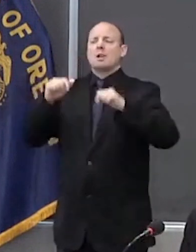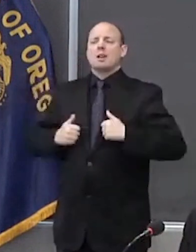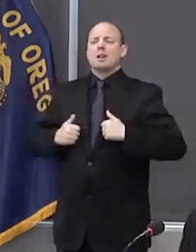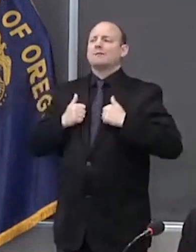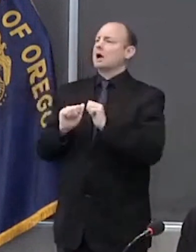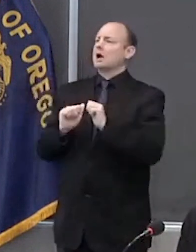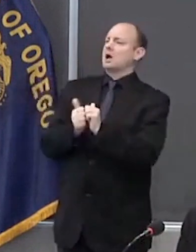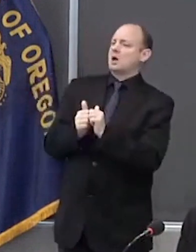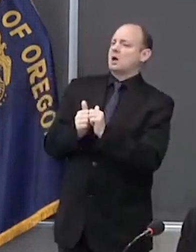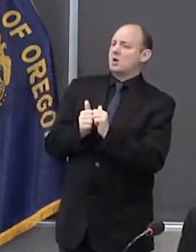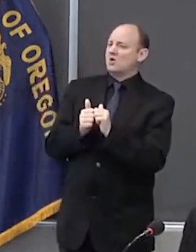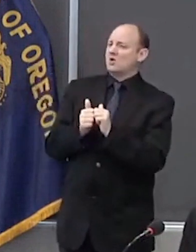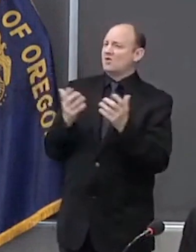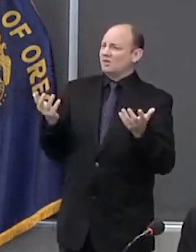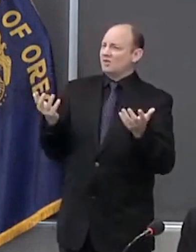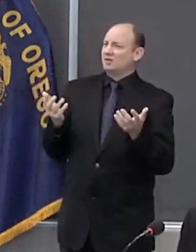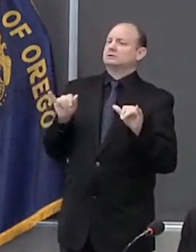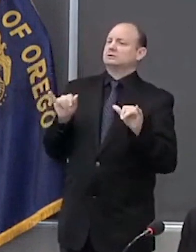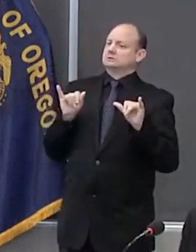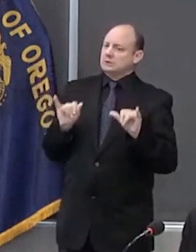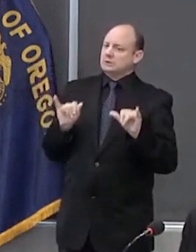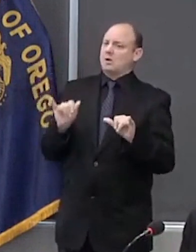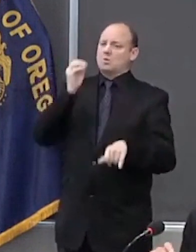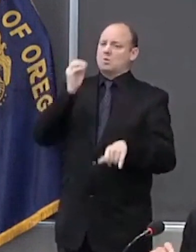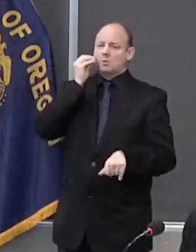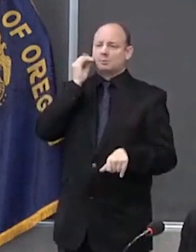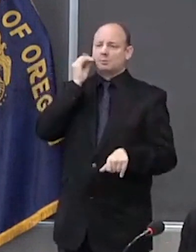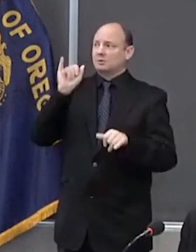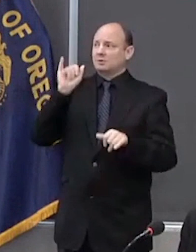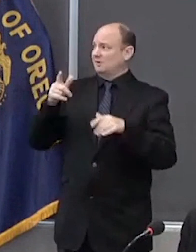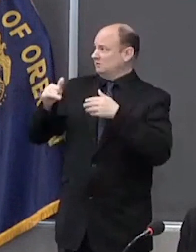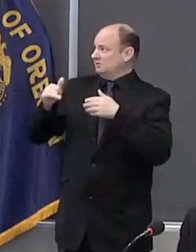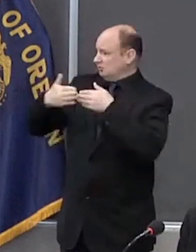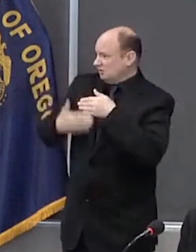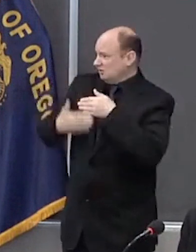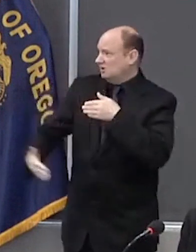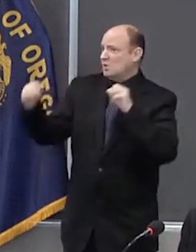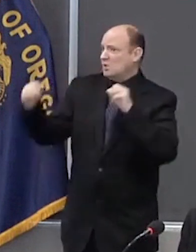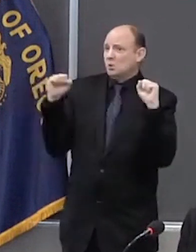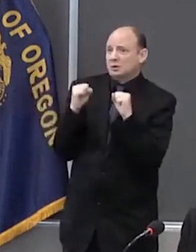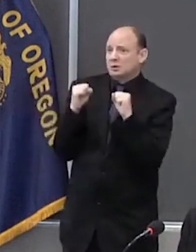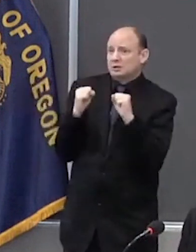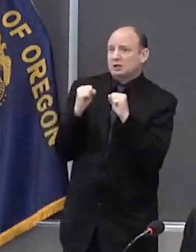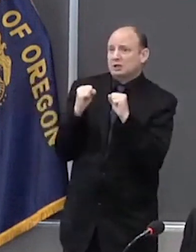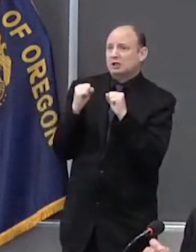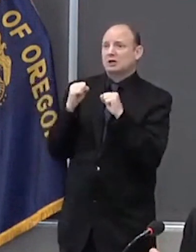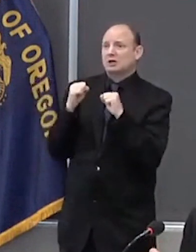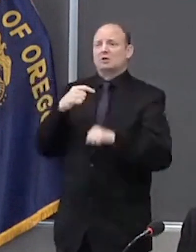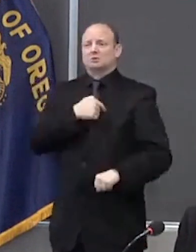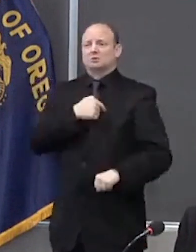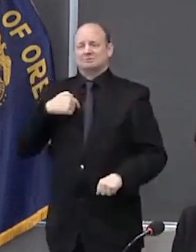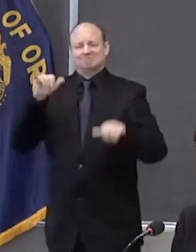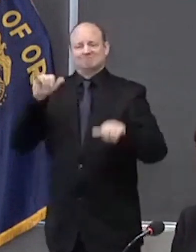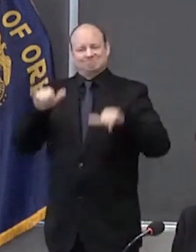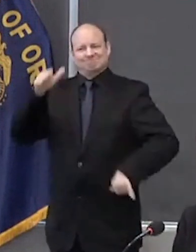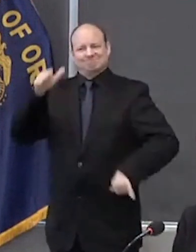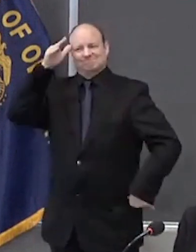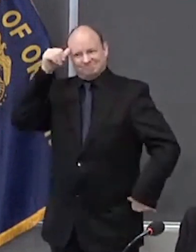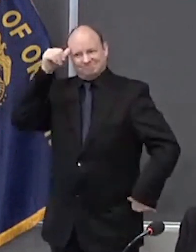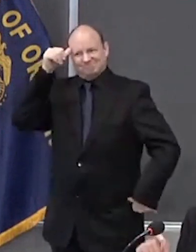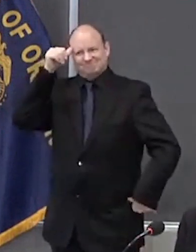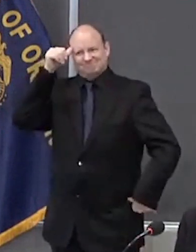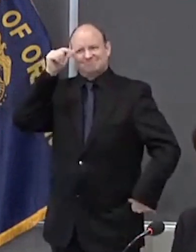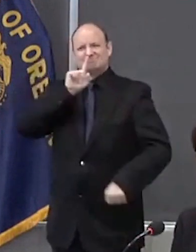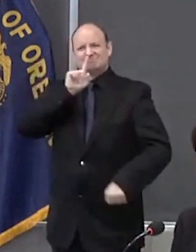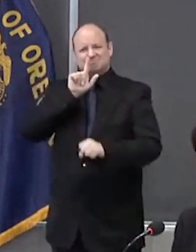The way that we will get through the winter safe and healthy and strong is by pulling together and going all in against this virus